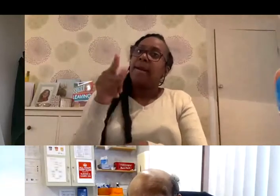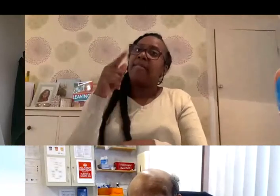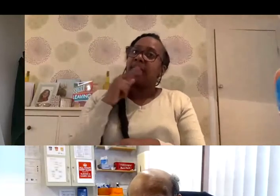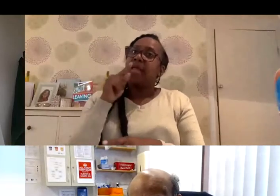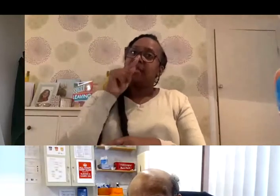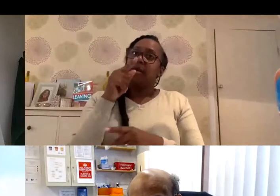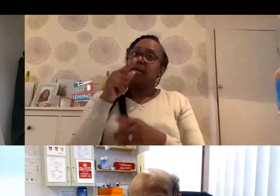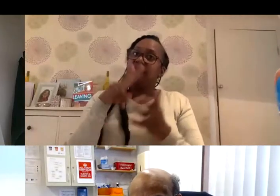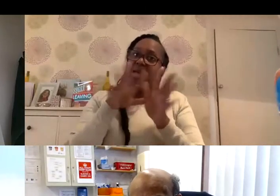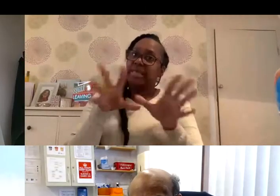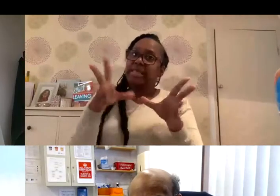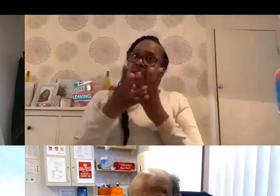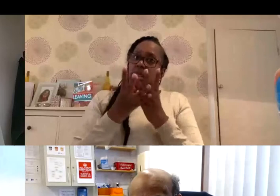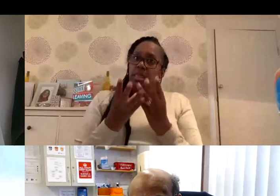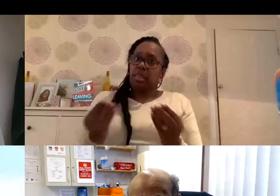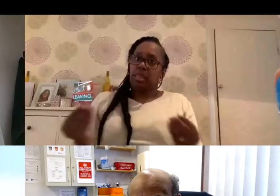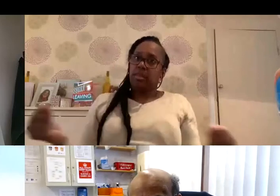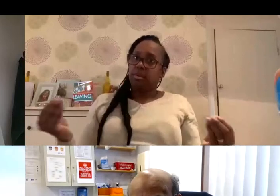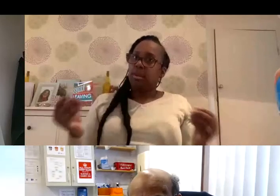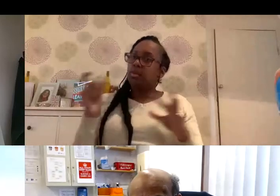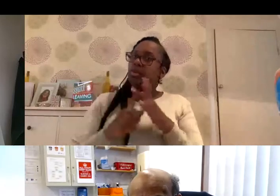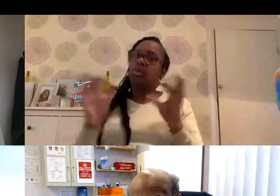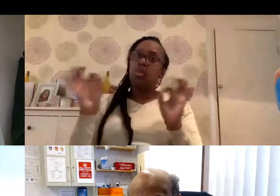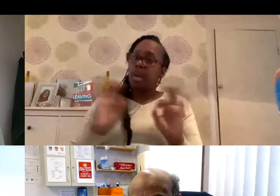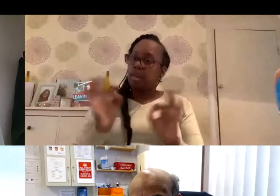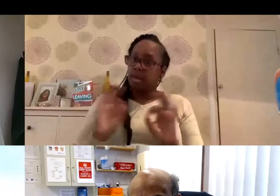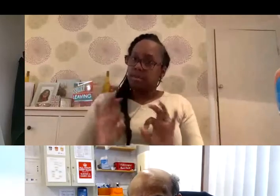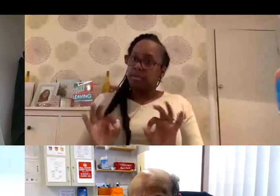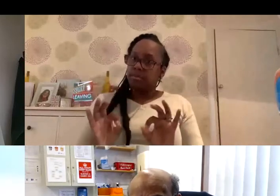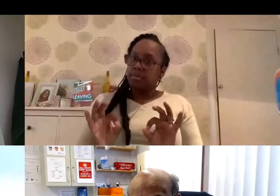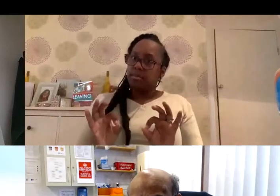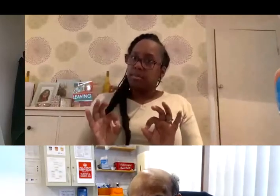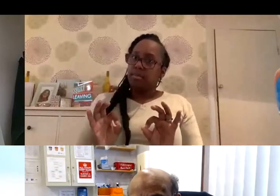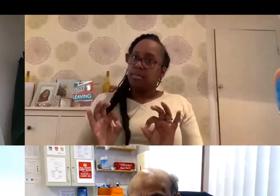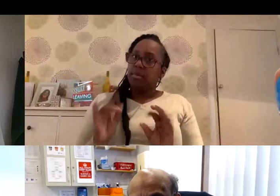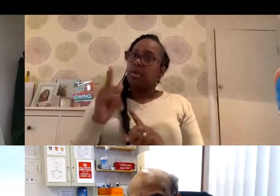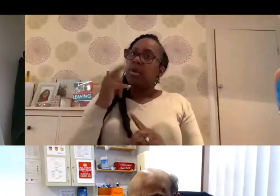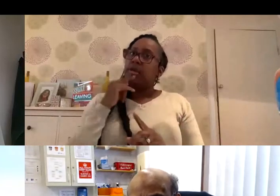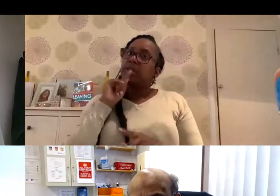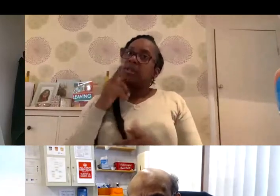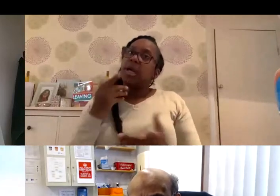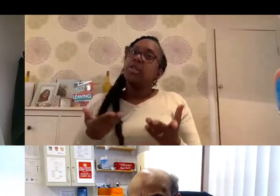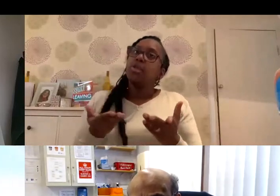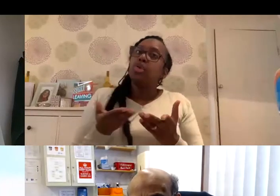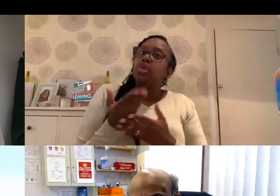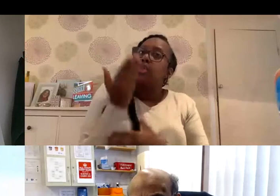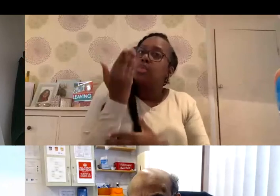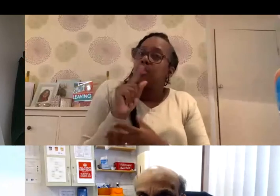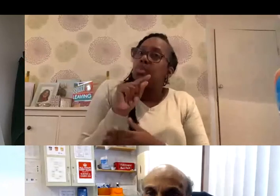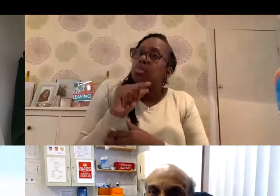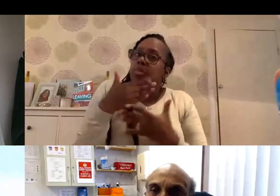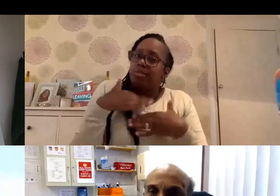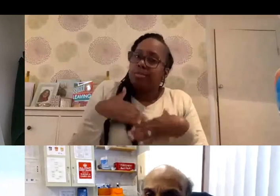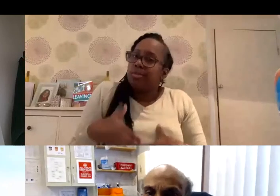no longer in your body. It's not going to do anything else. It is only about introducing your body to those spikes in the virus. And that's